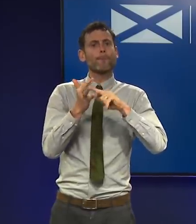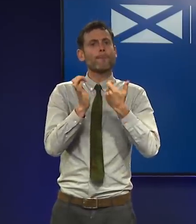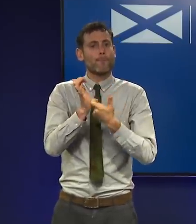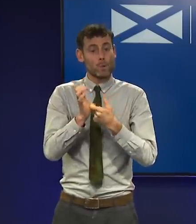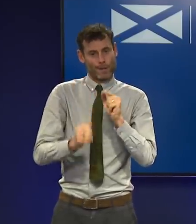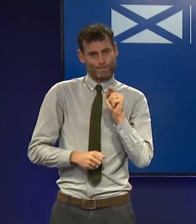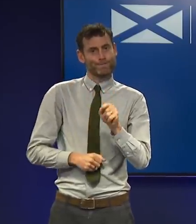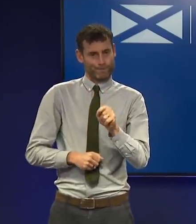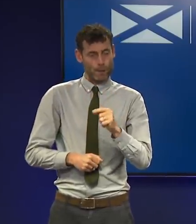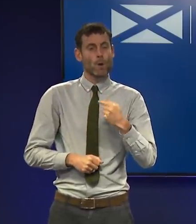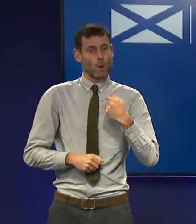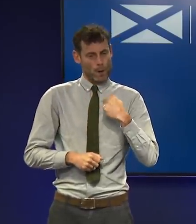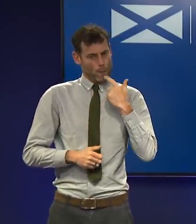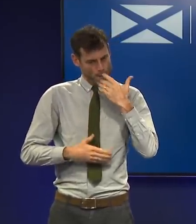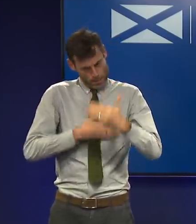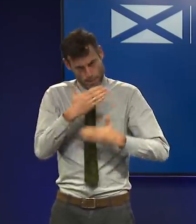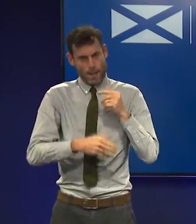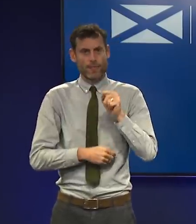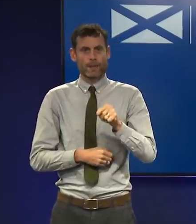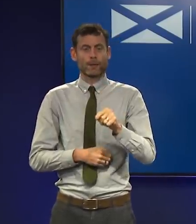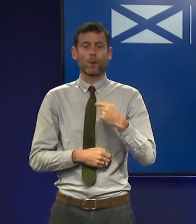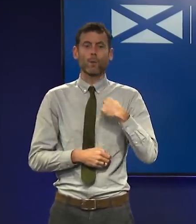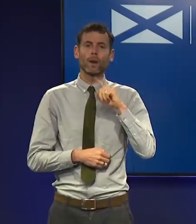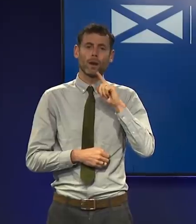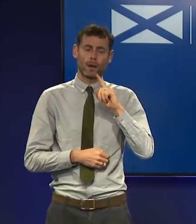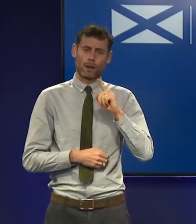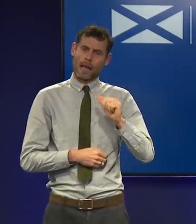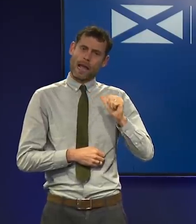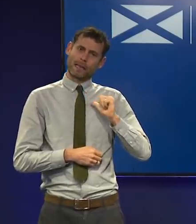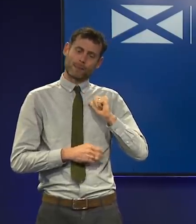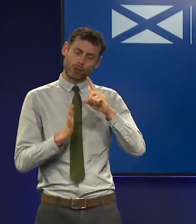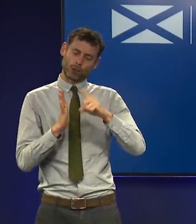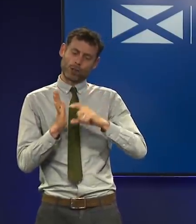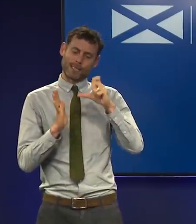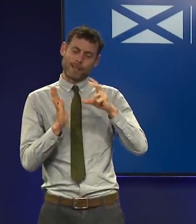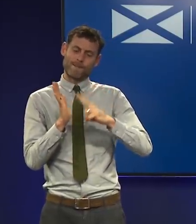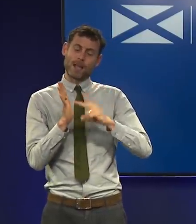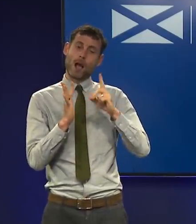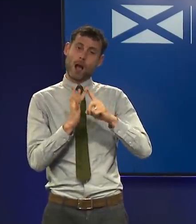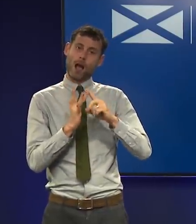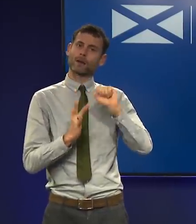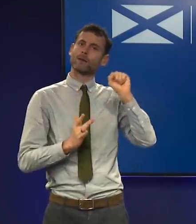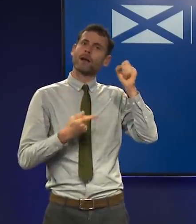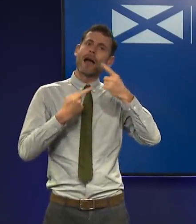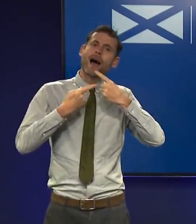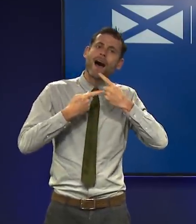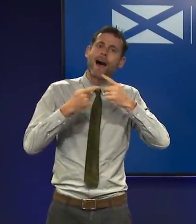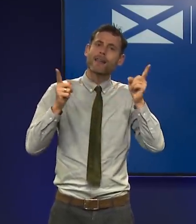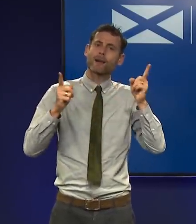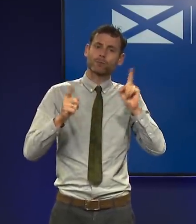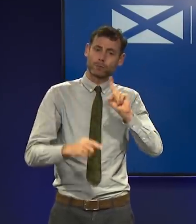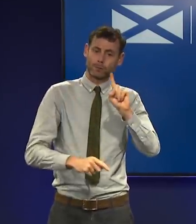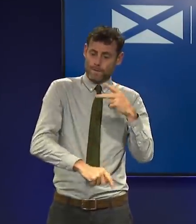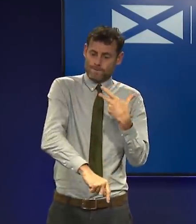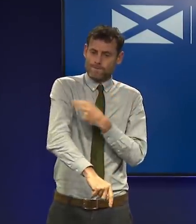efforts even more. We are expecting a statement later today from the JCVI confirming its updated advice on